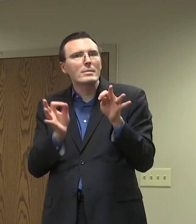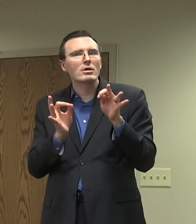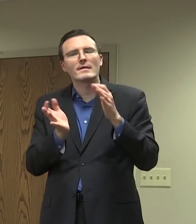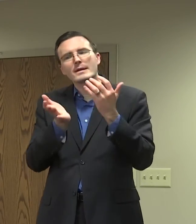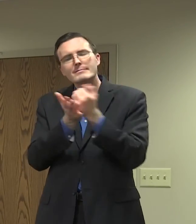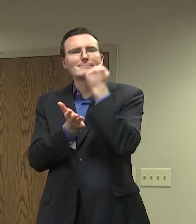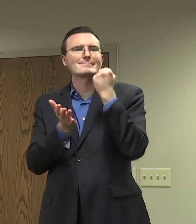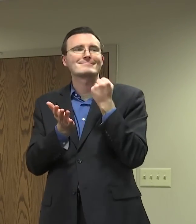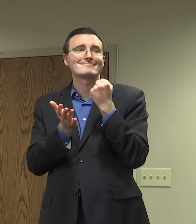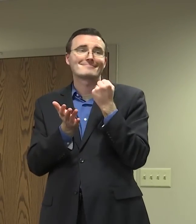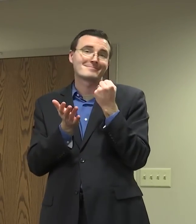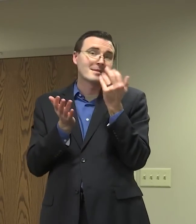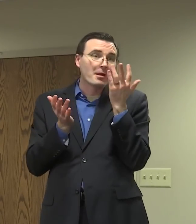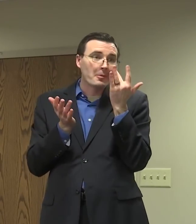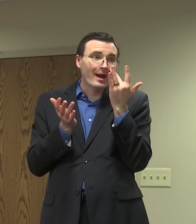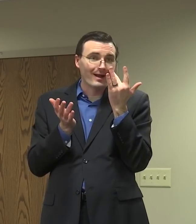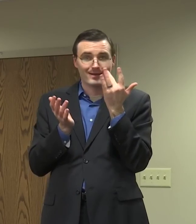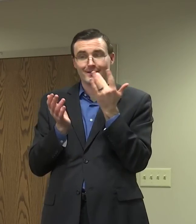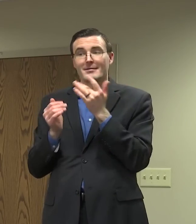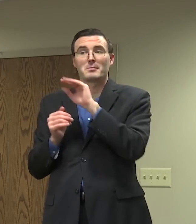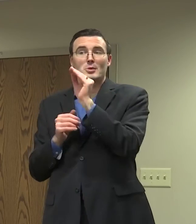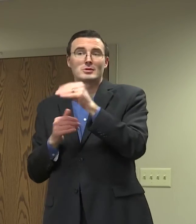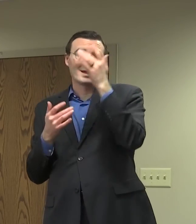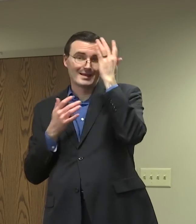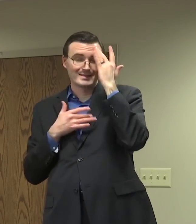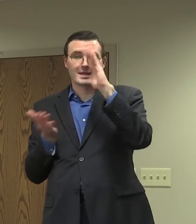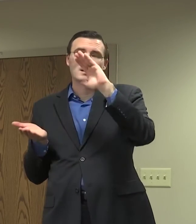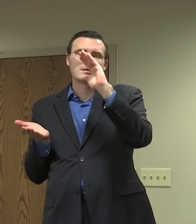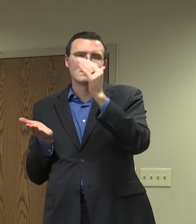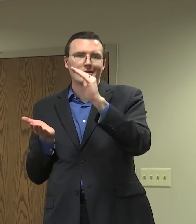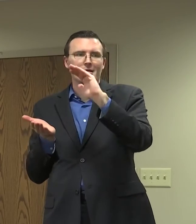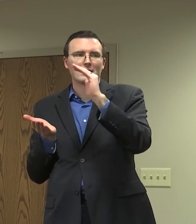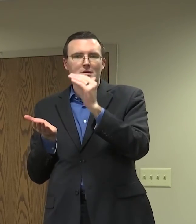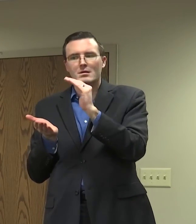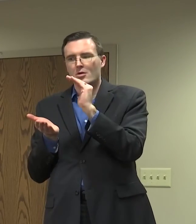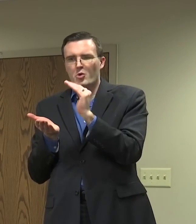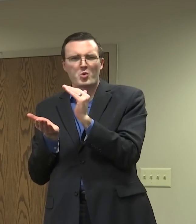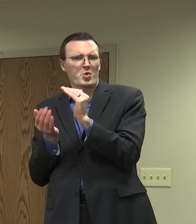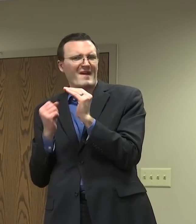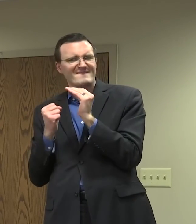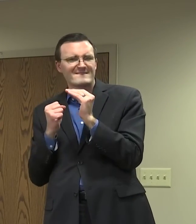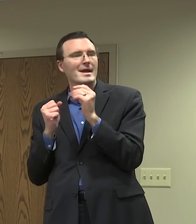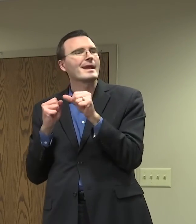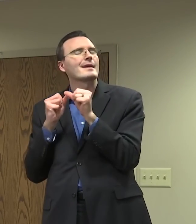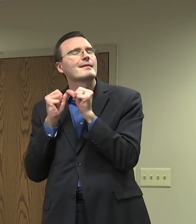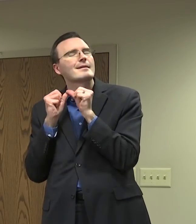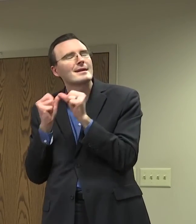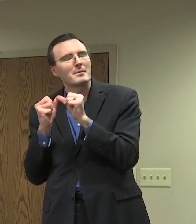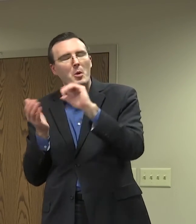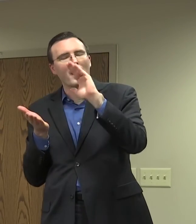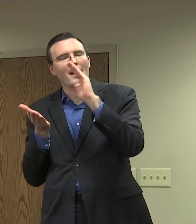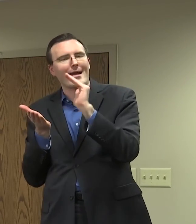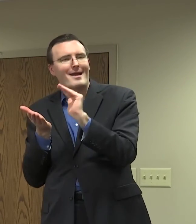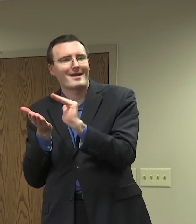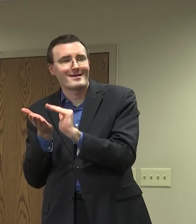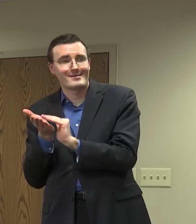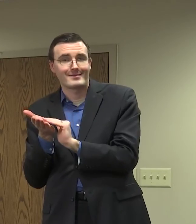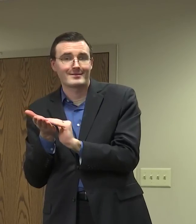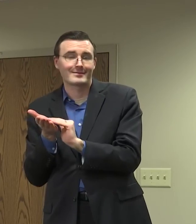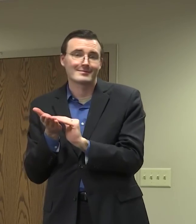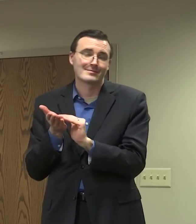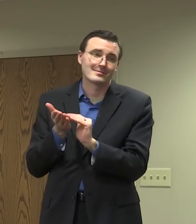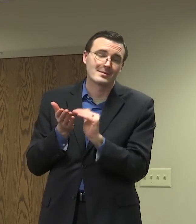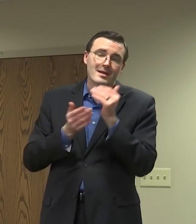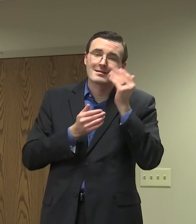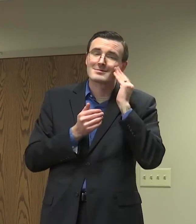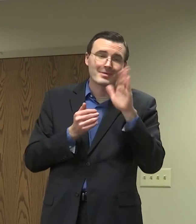the pace that we're going with reducing that positivity rate, obviously, whenever anyone, whenever we have to come up here and